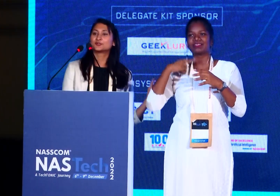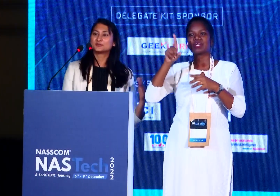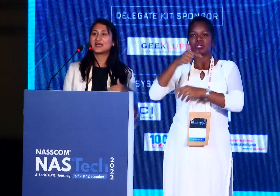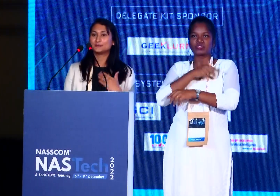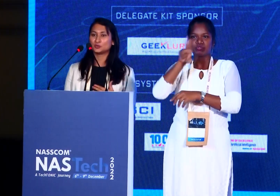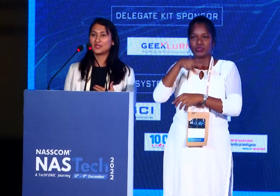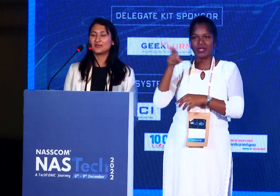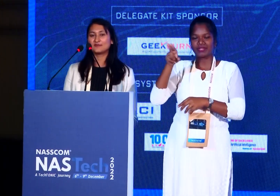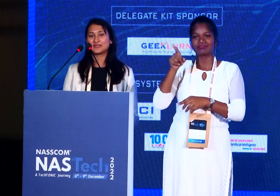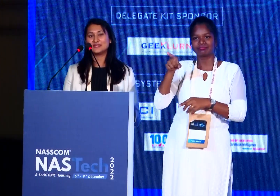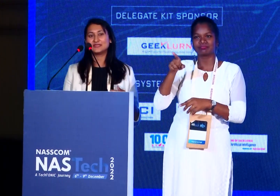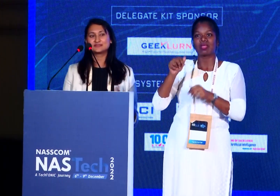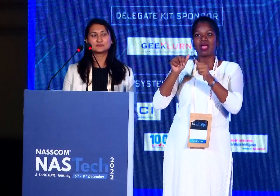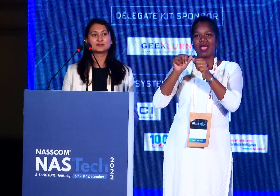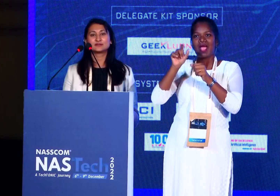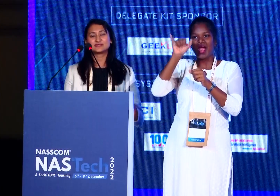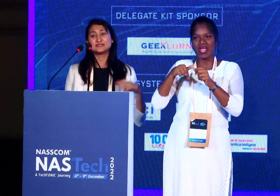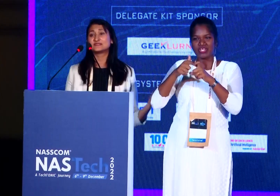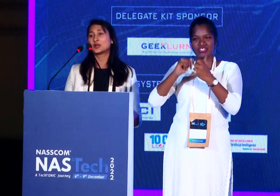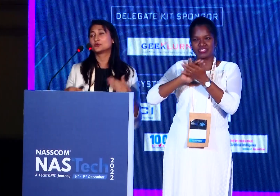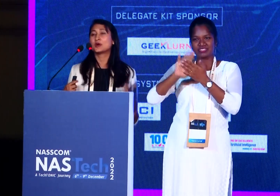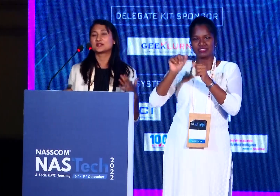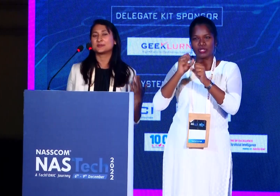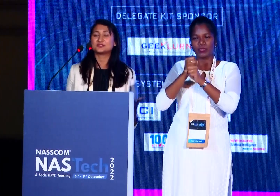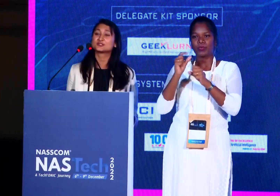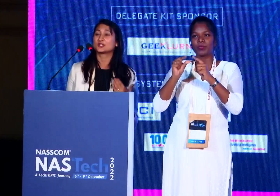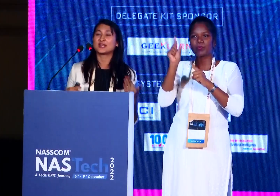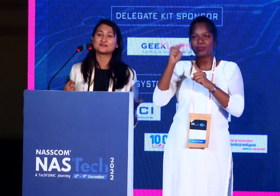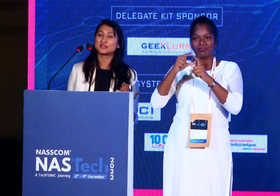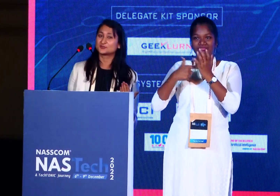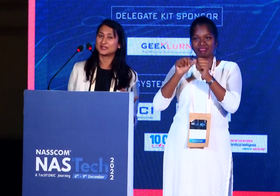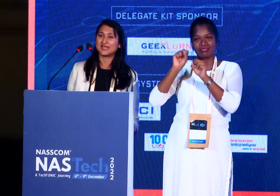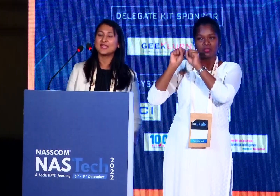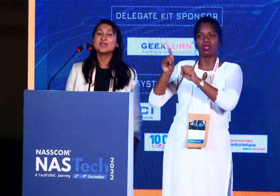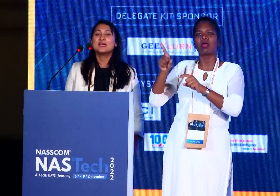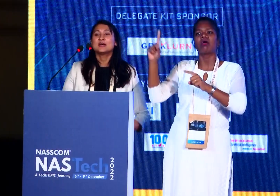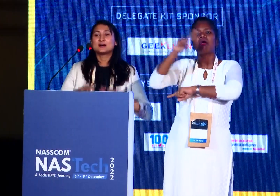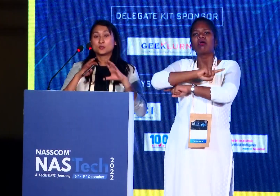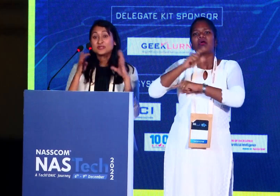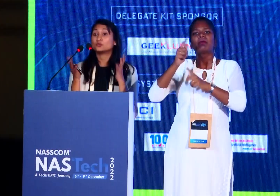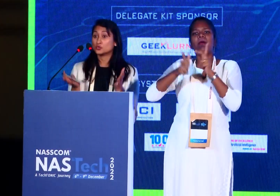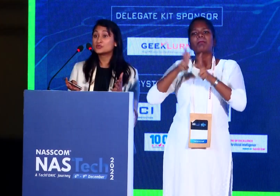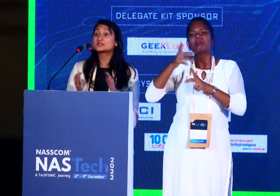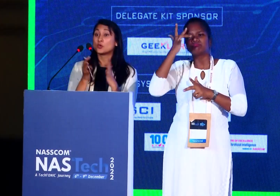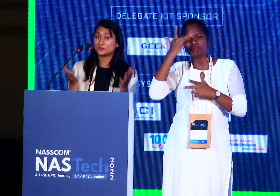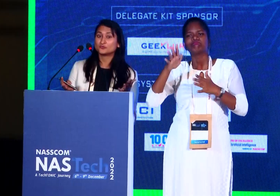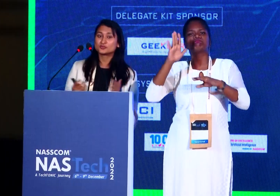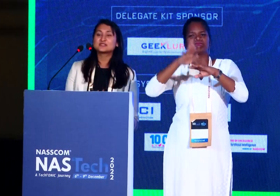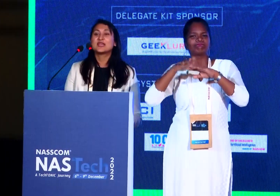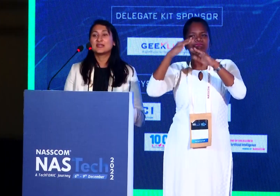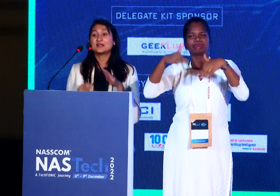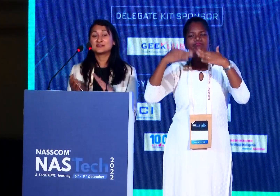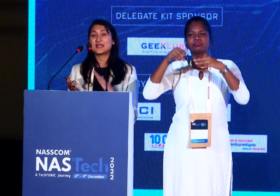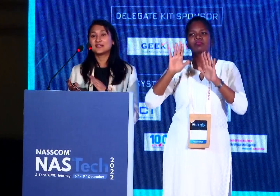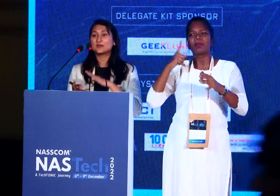Dr. Ayush Gupta in Pune where he receives around 200 patients on an average per day with wounds, open